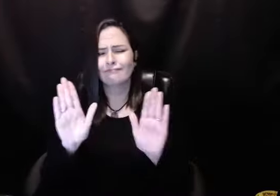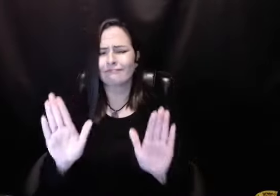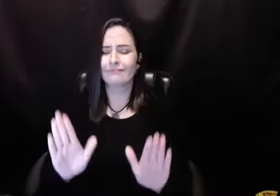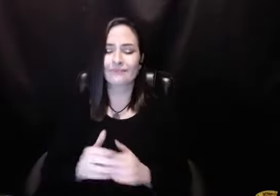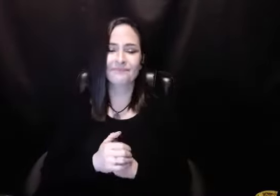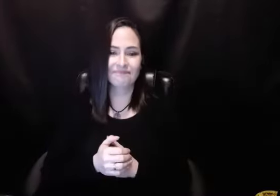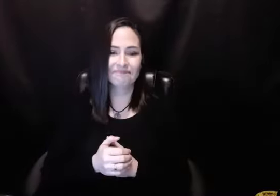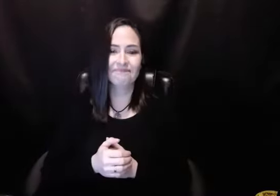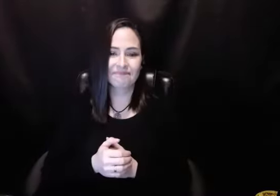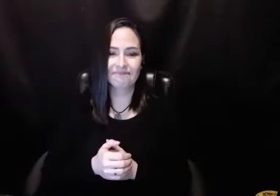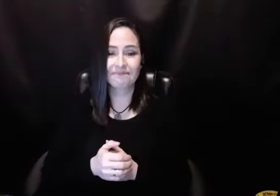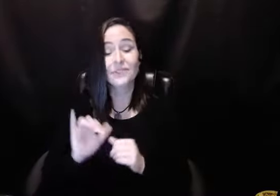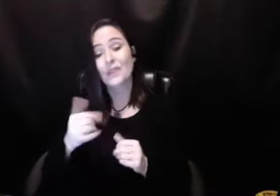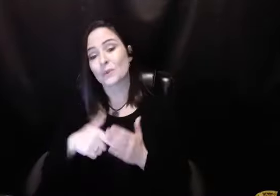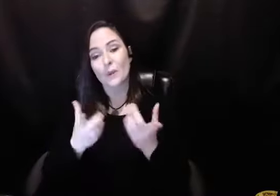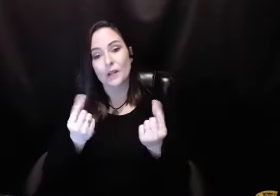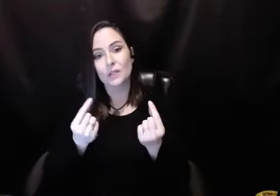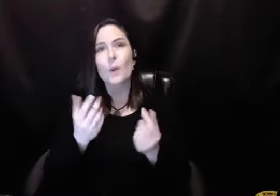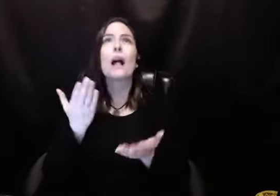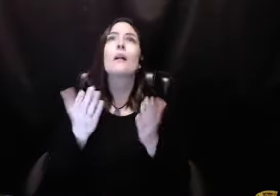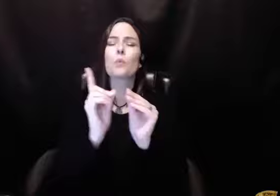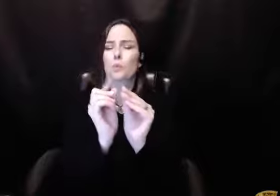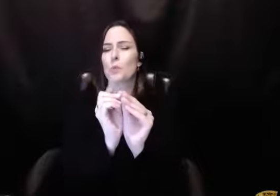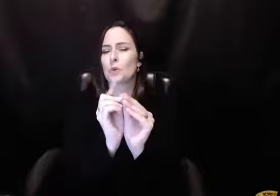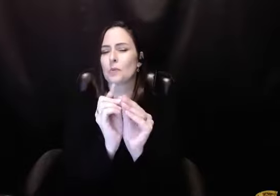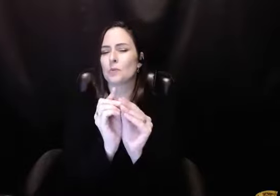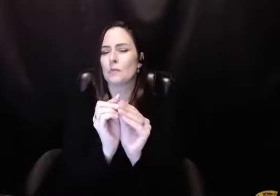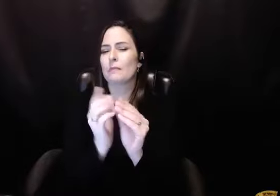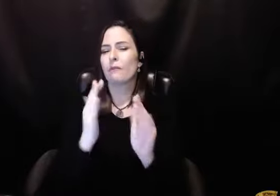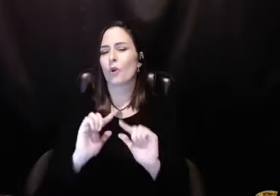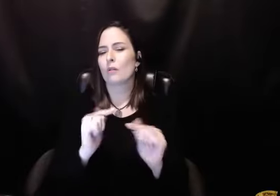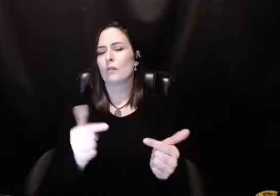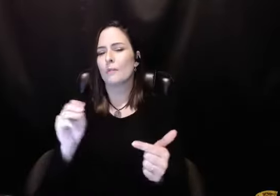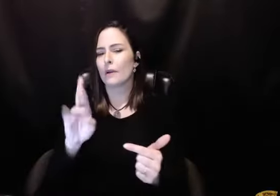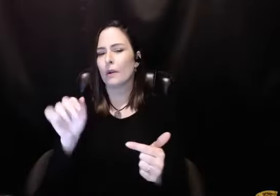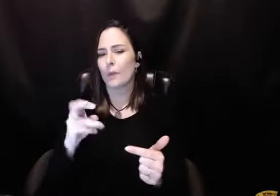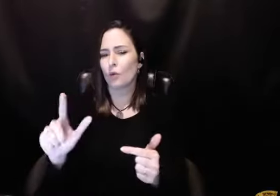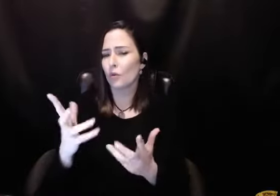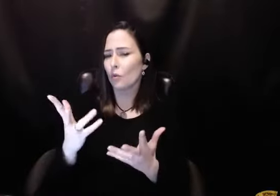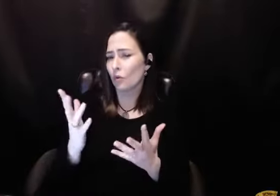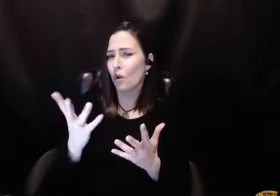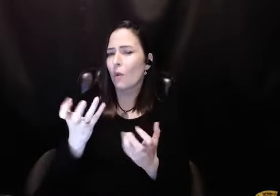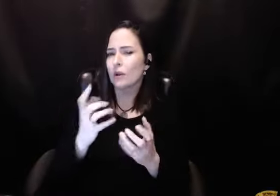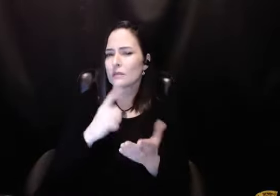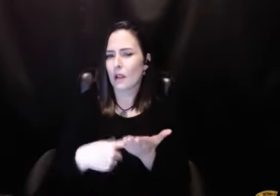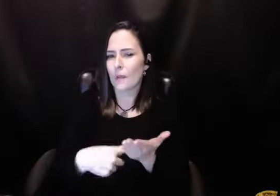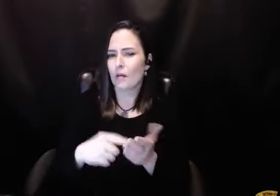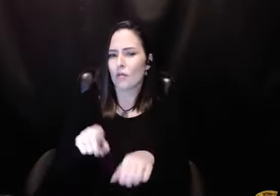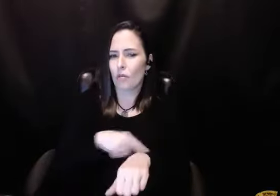90 minutes. It's so, so fantastic. So that's what I wanted to do. Actually, maybe just one more thing before I turn it back